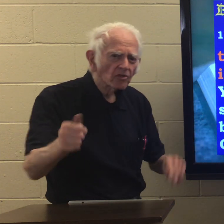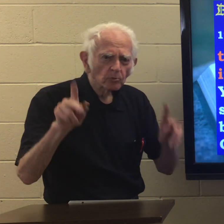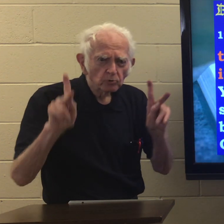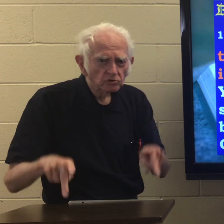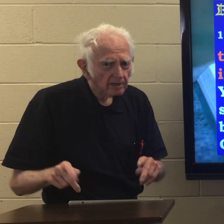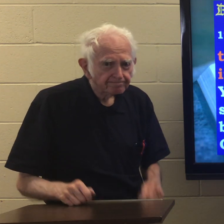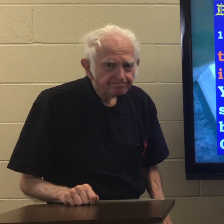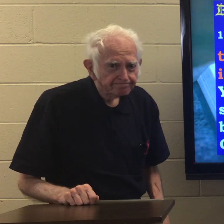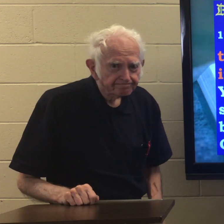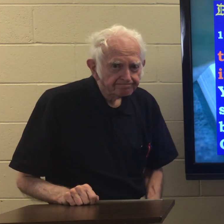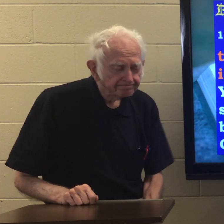another person.